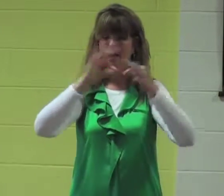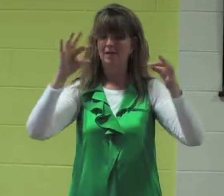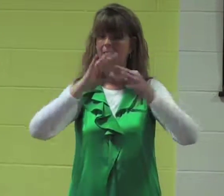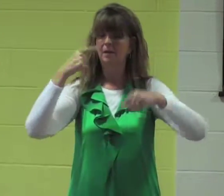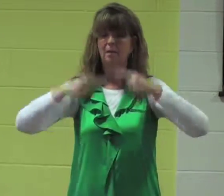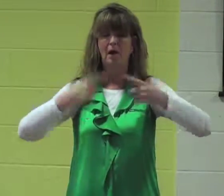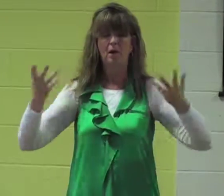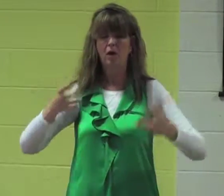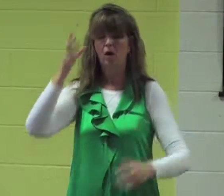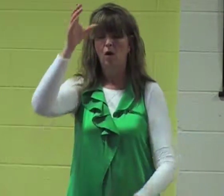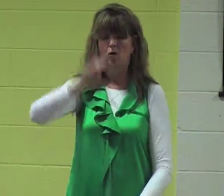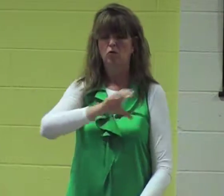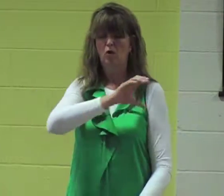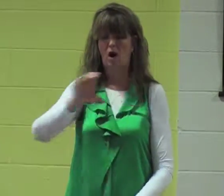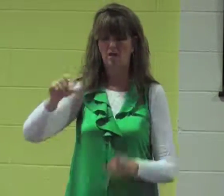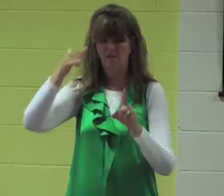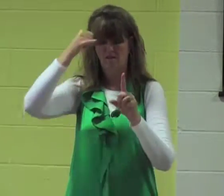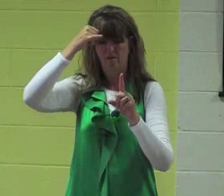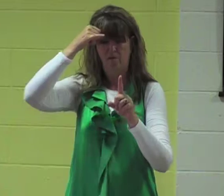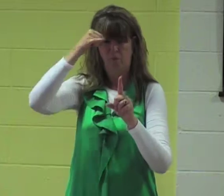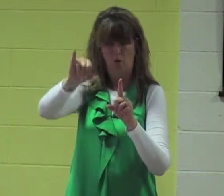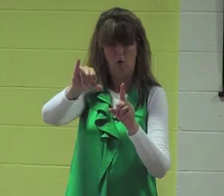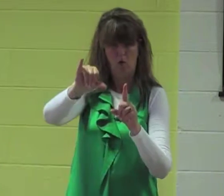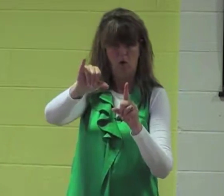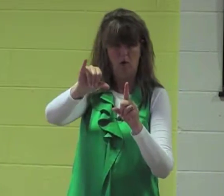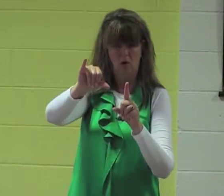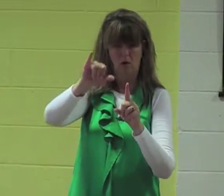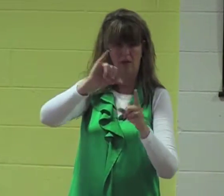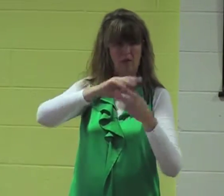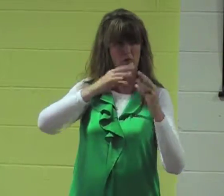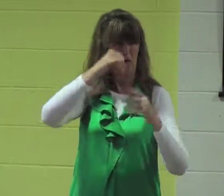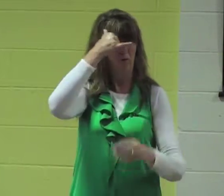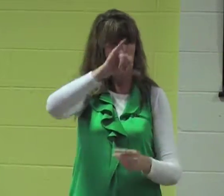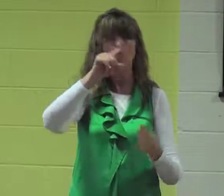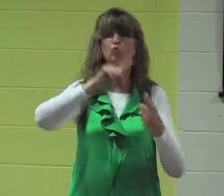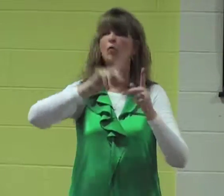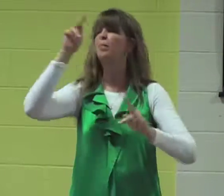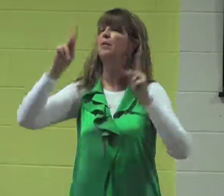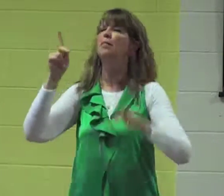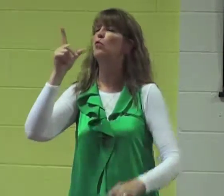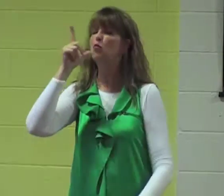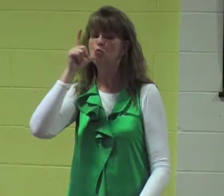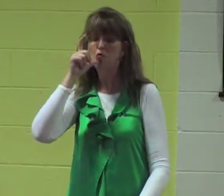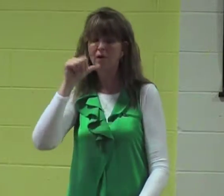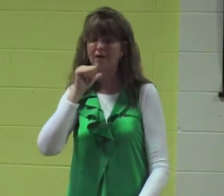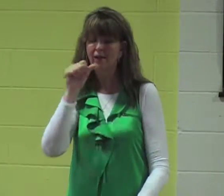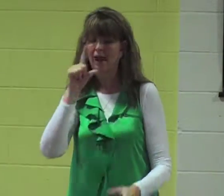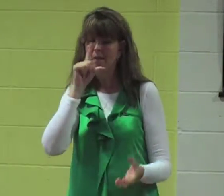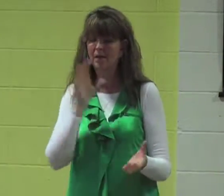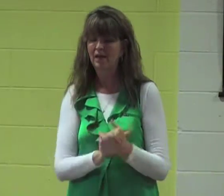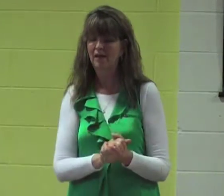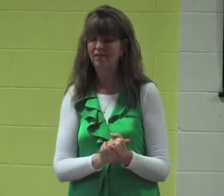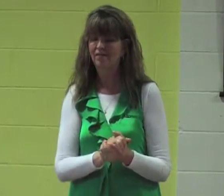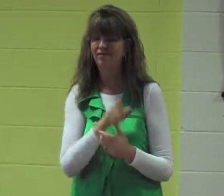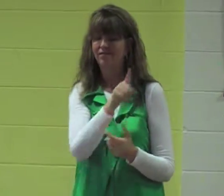for the message of the cross is foolishness to those who are